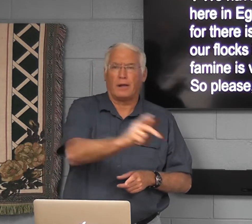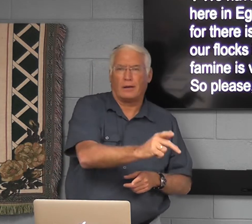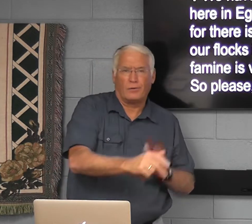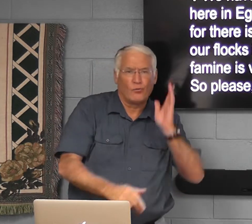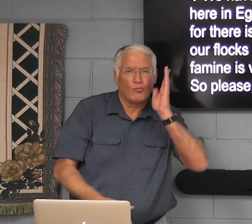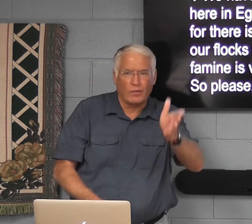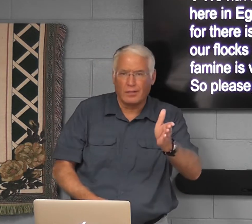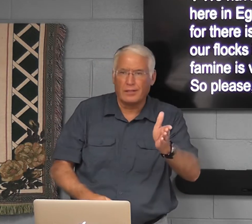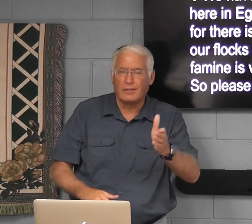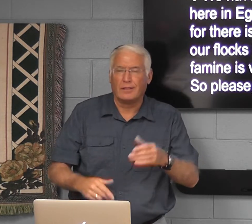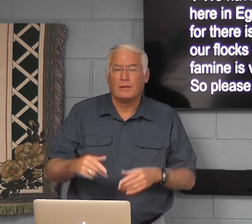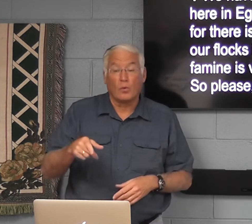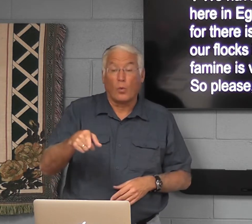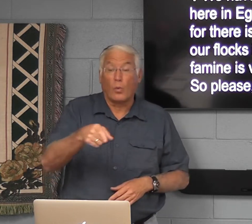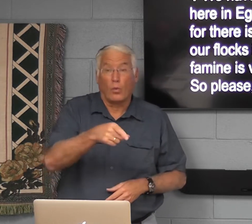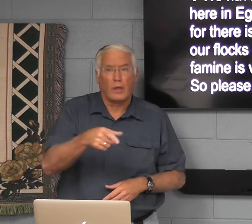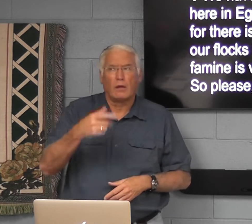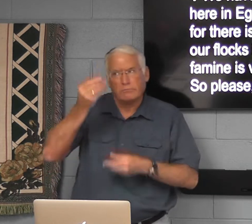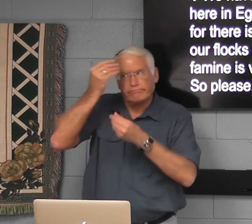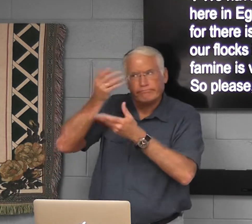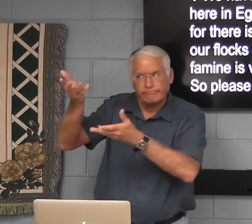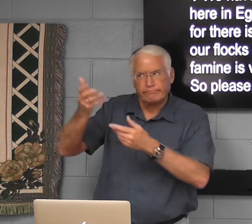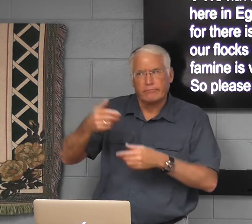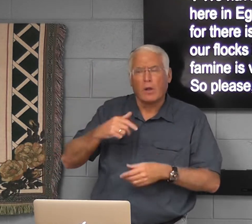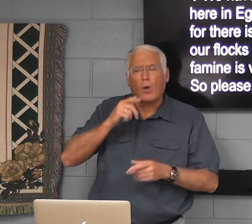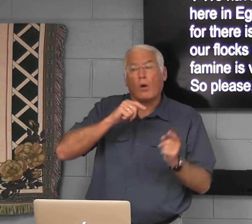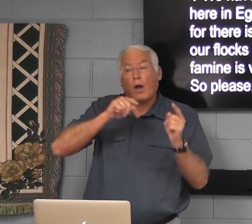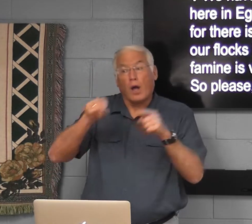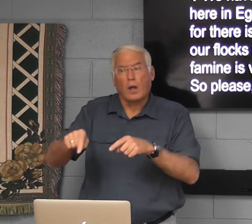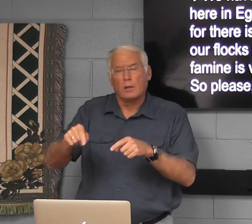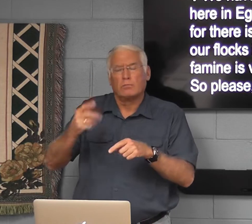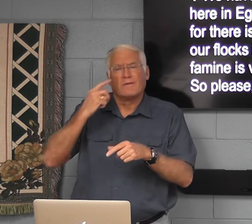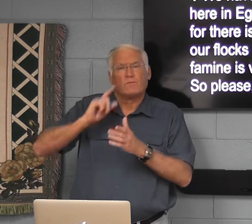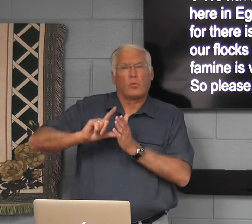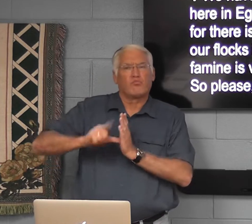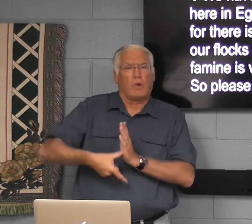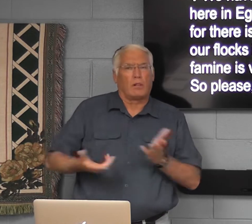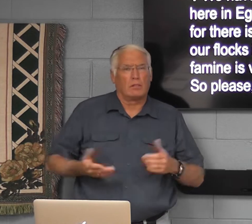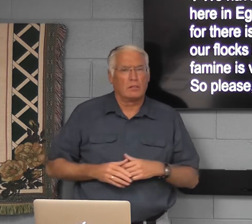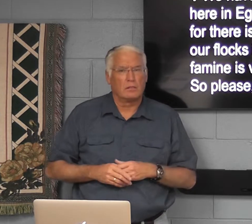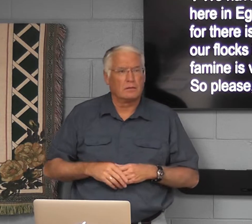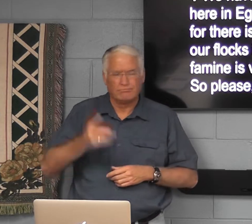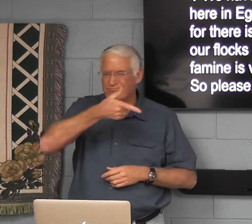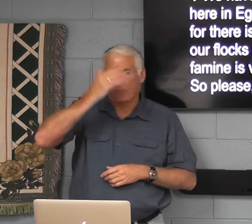So you will go back. So they let them know that we've only come for a while.